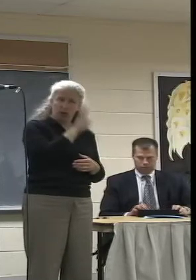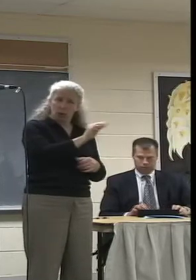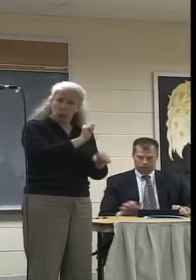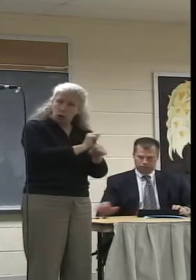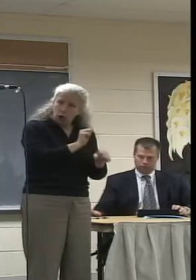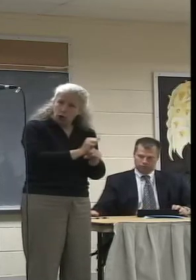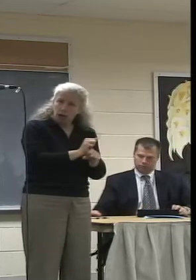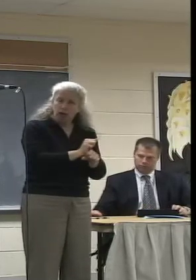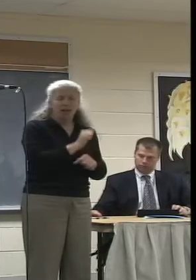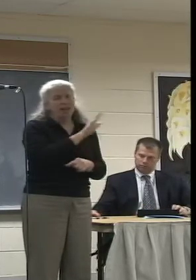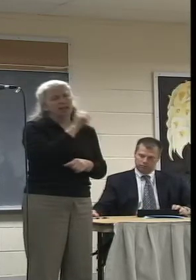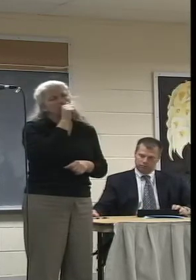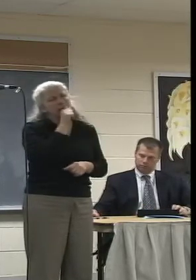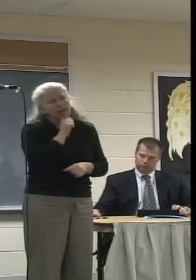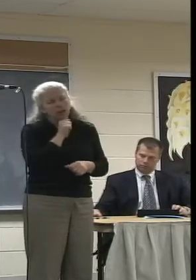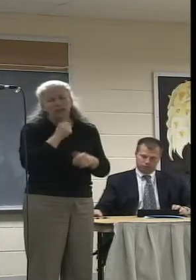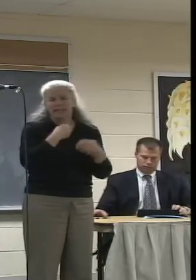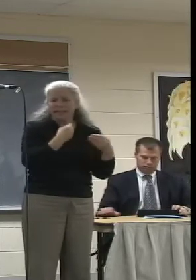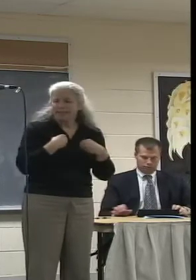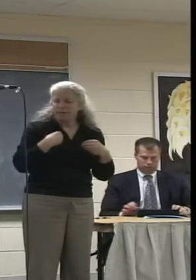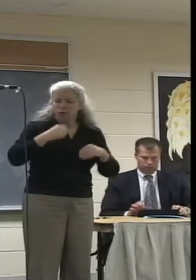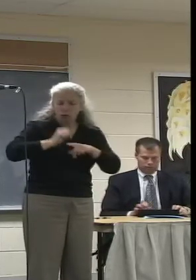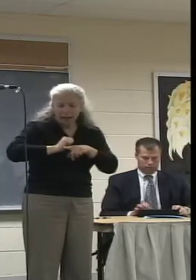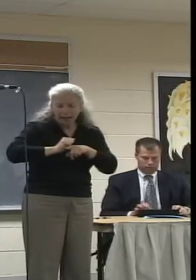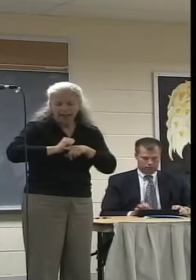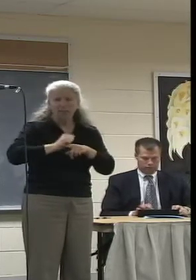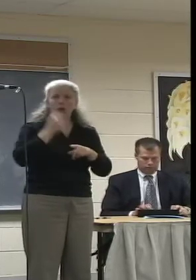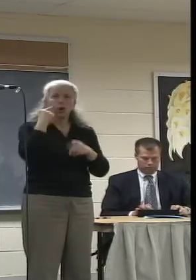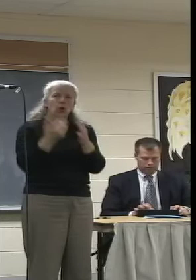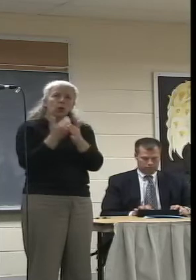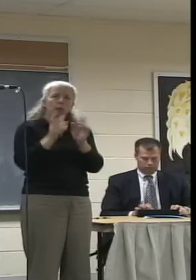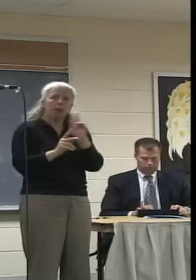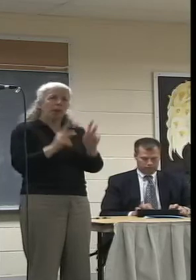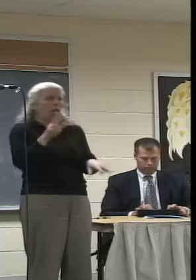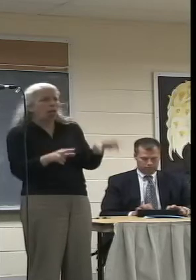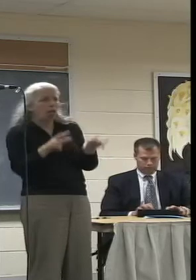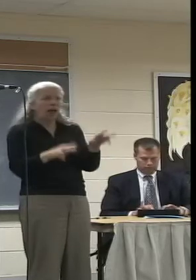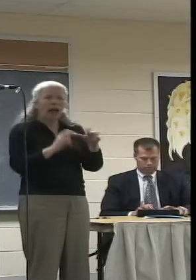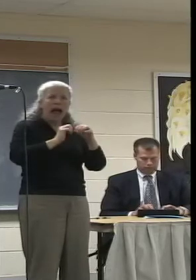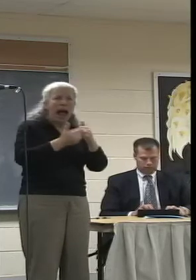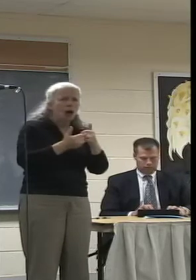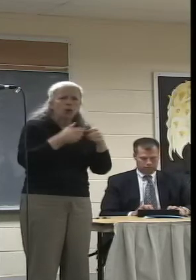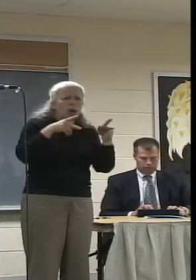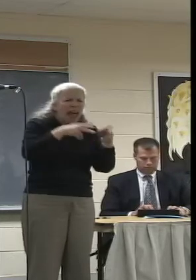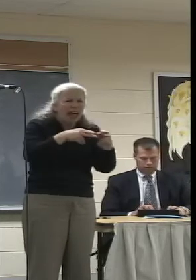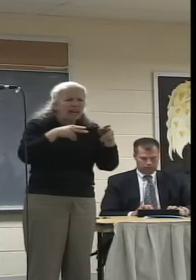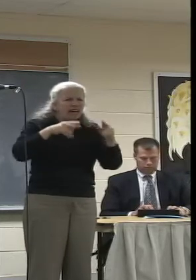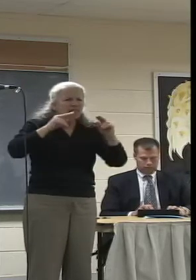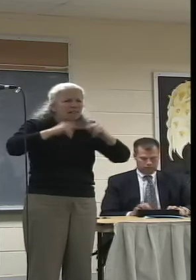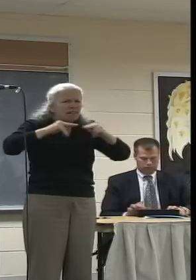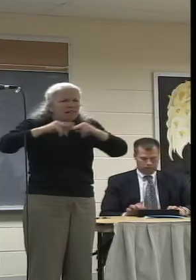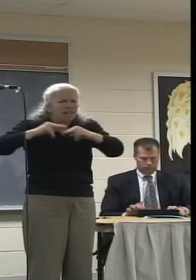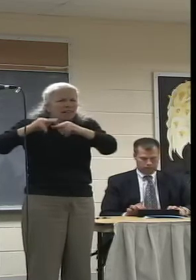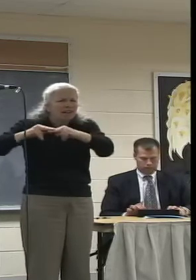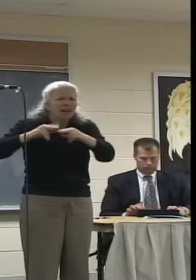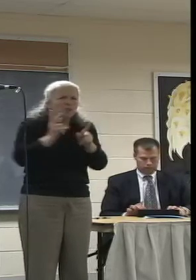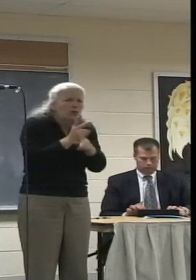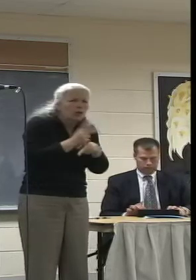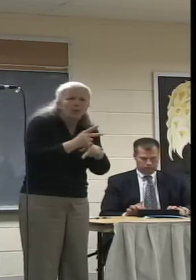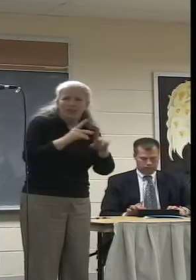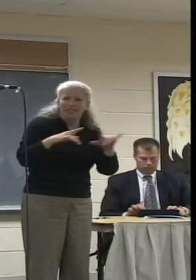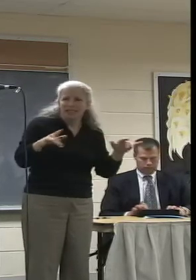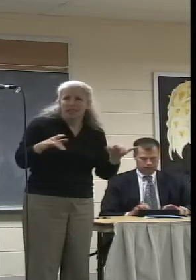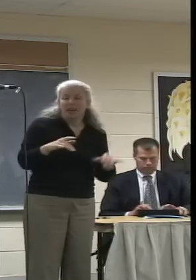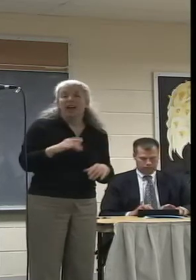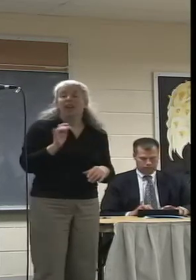their incredible patience in training us novices in editing and in producing. I also want to